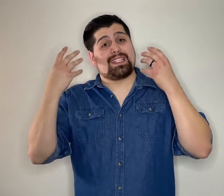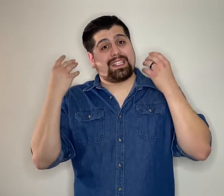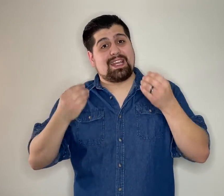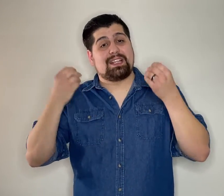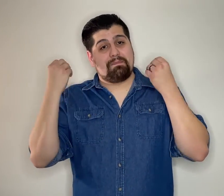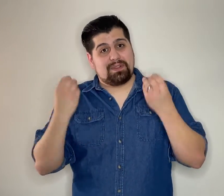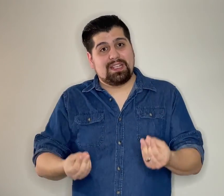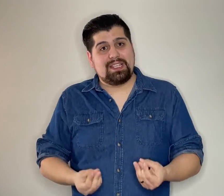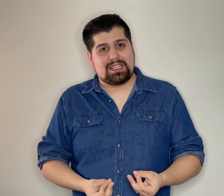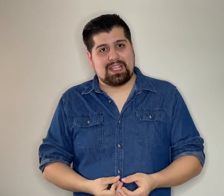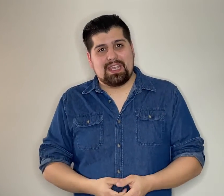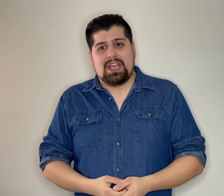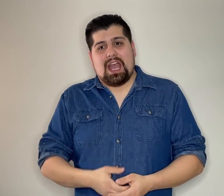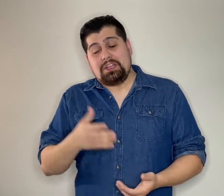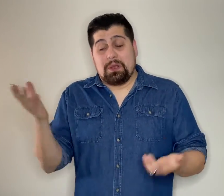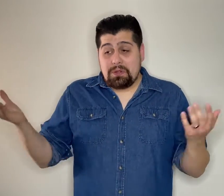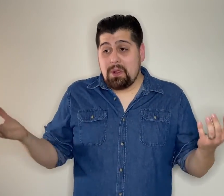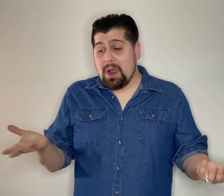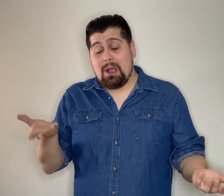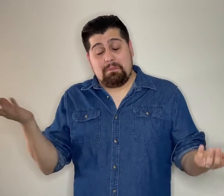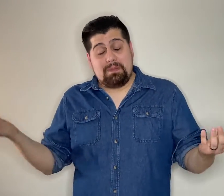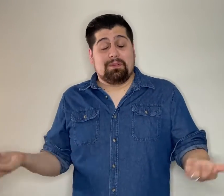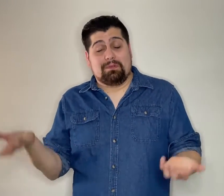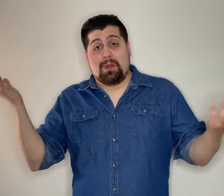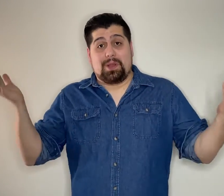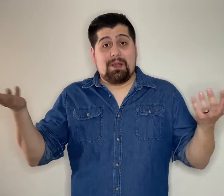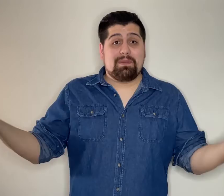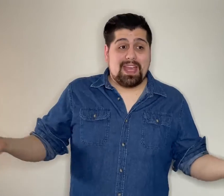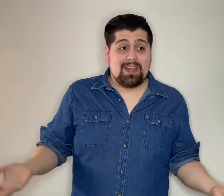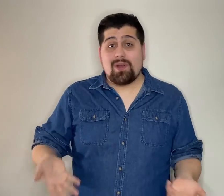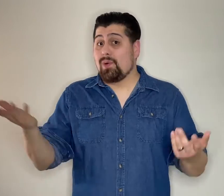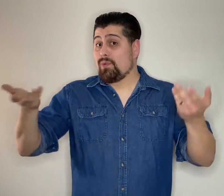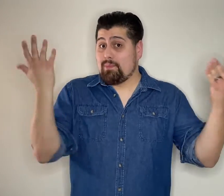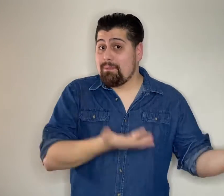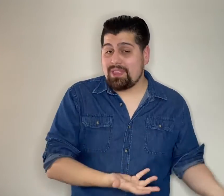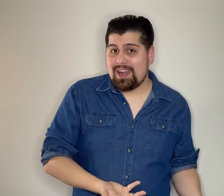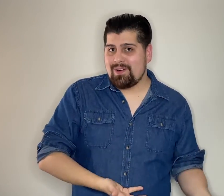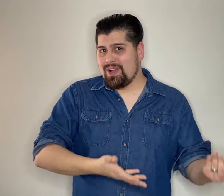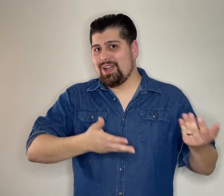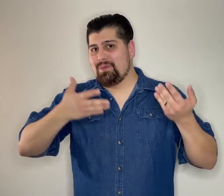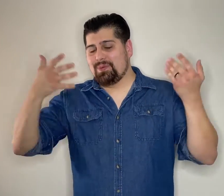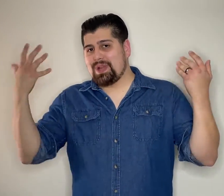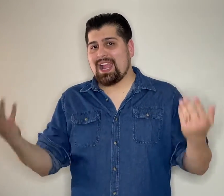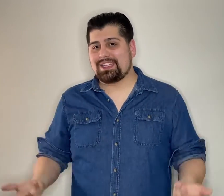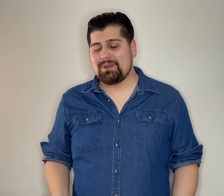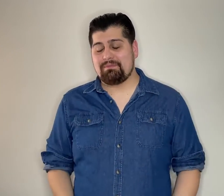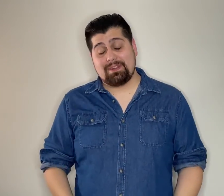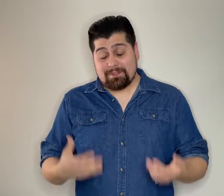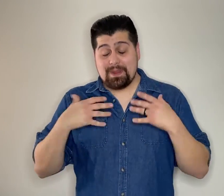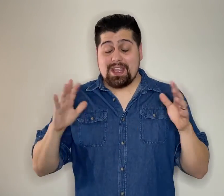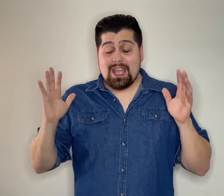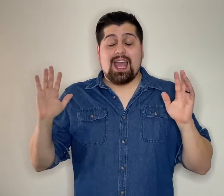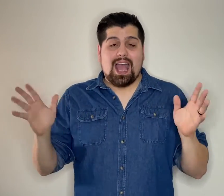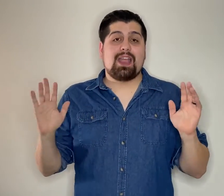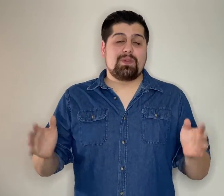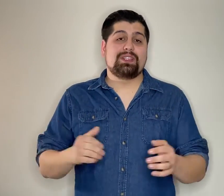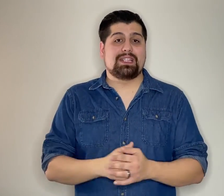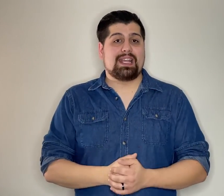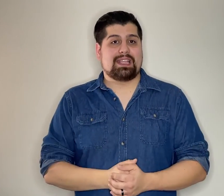aesthetically pleasing I don't know how people growing up in that era Who remember that era will react to it But for me, I really like